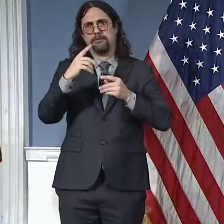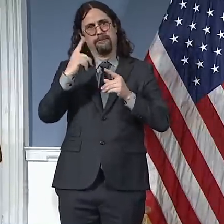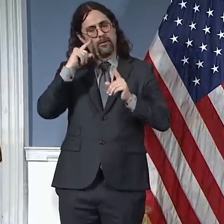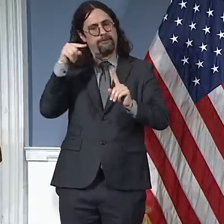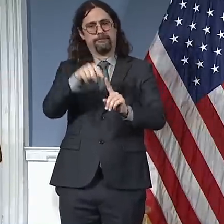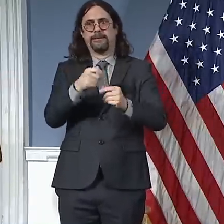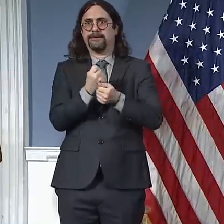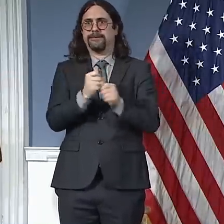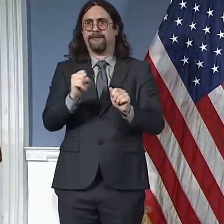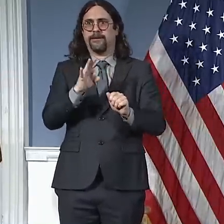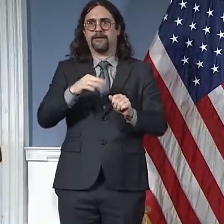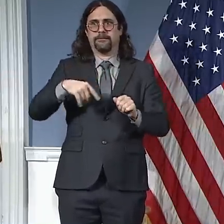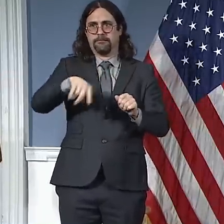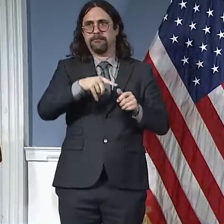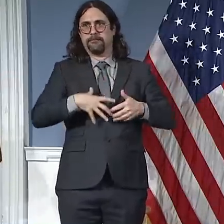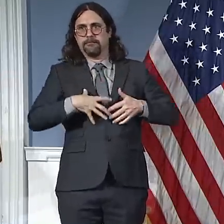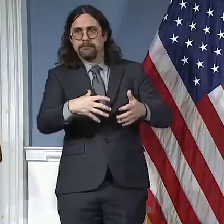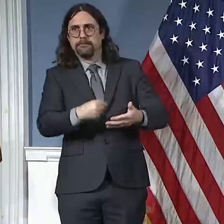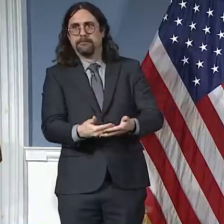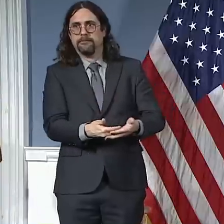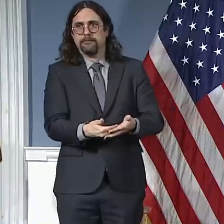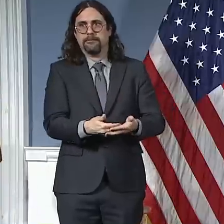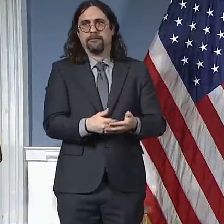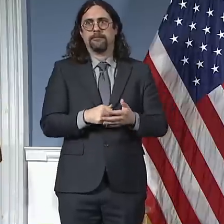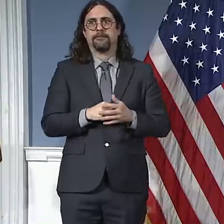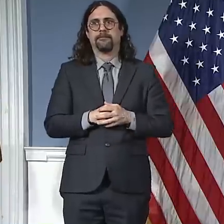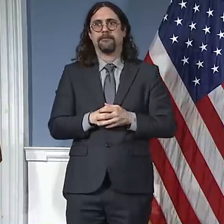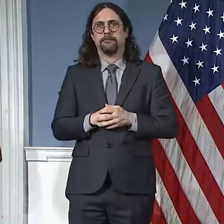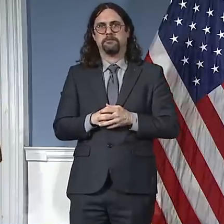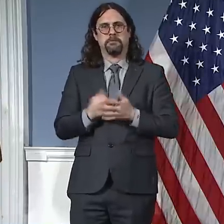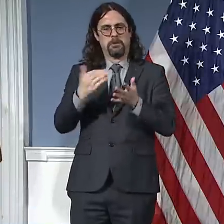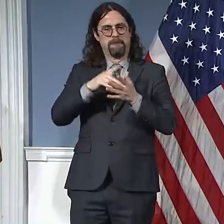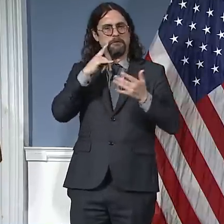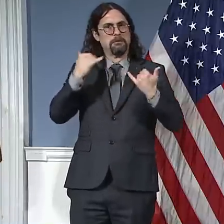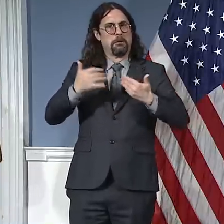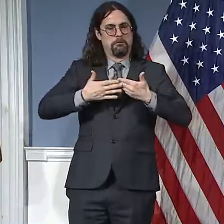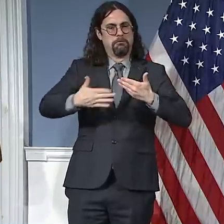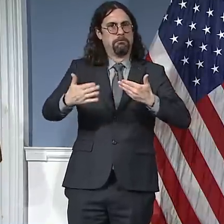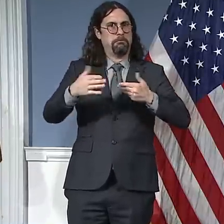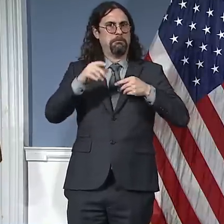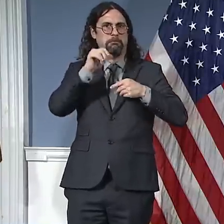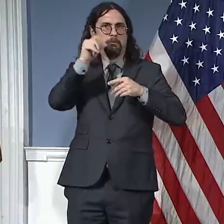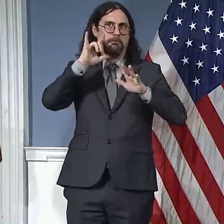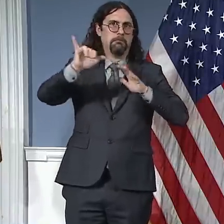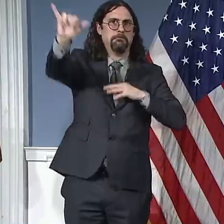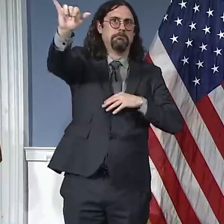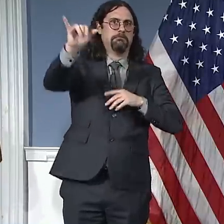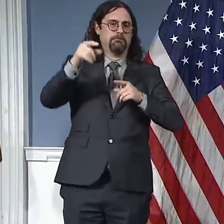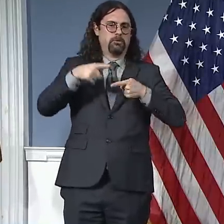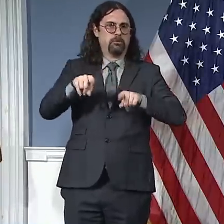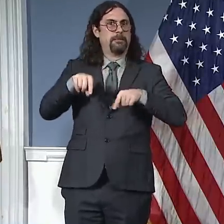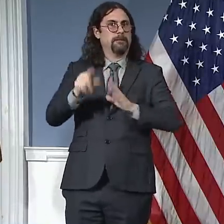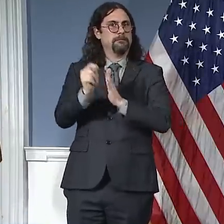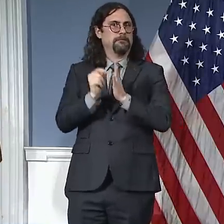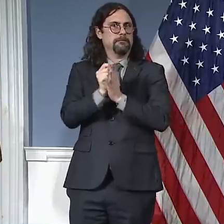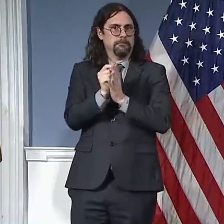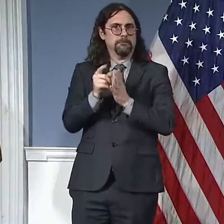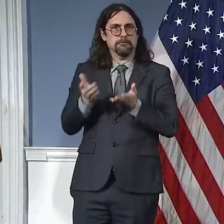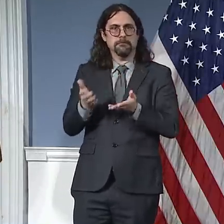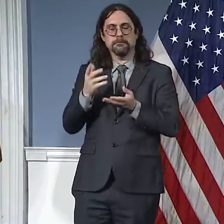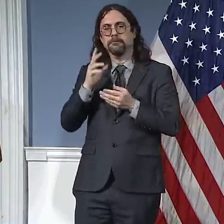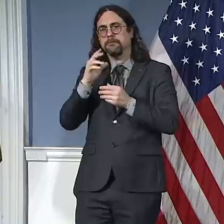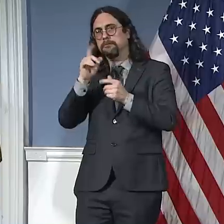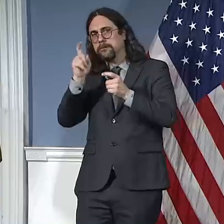Another topic, and this is, again, I'll often have tough updates for you, but this one is good news, and this is related